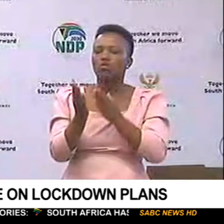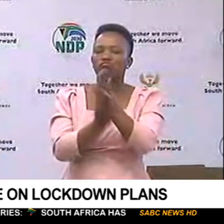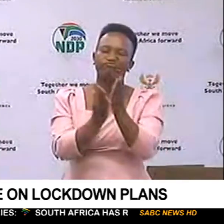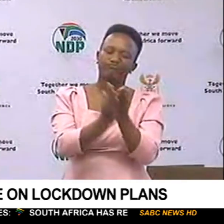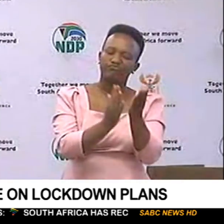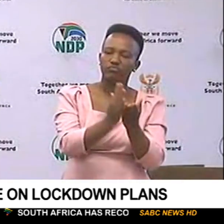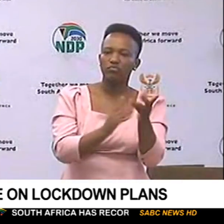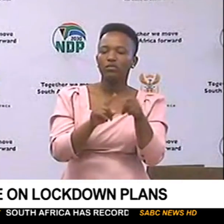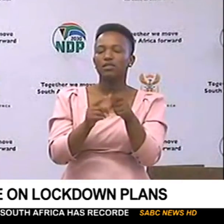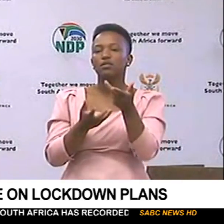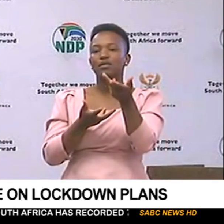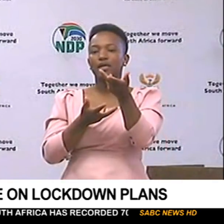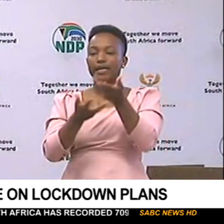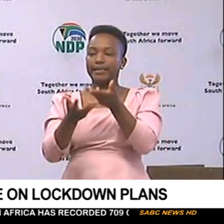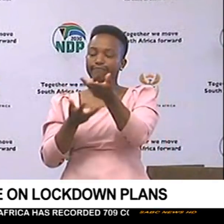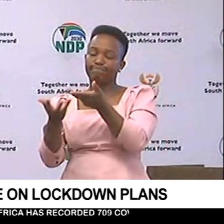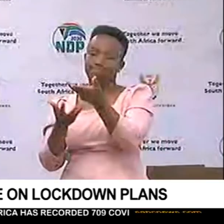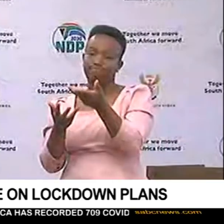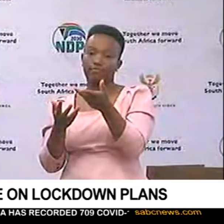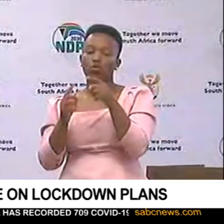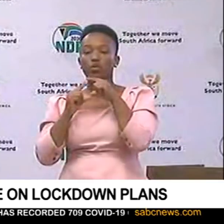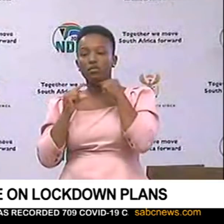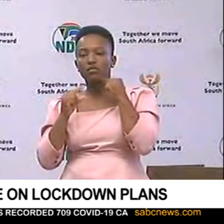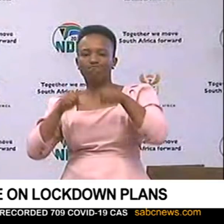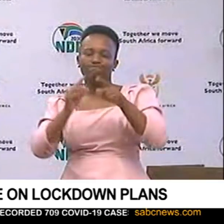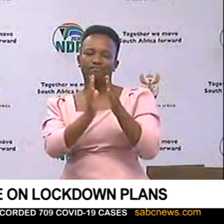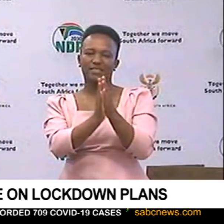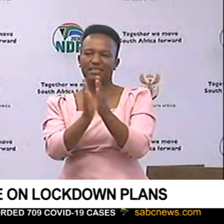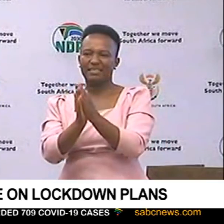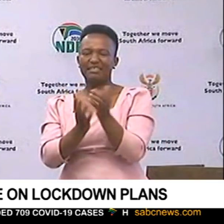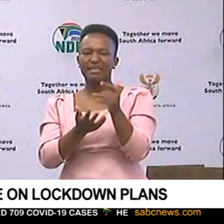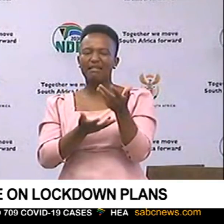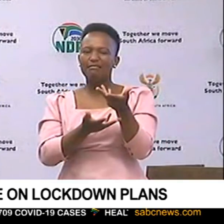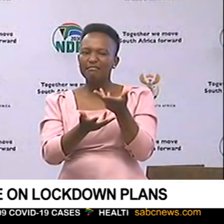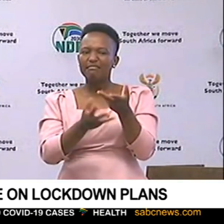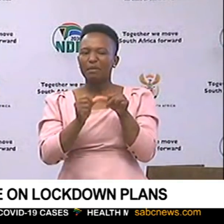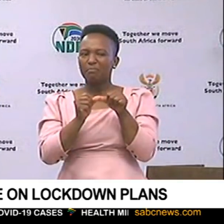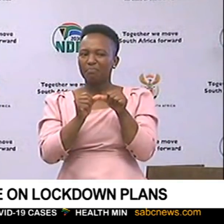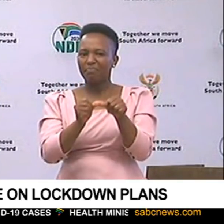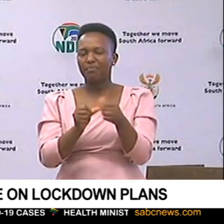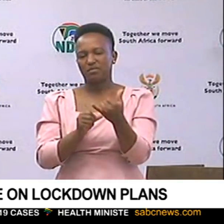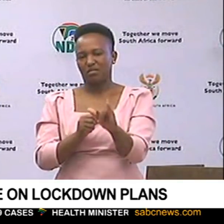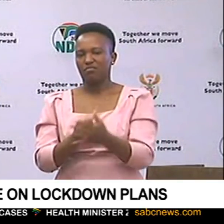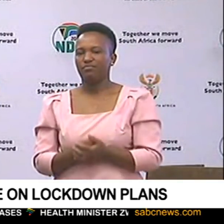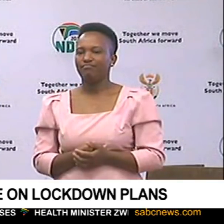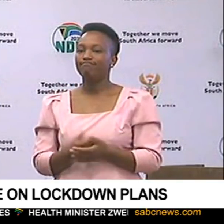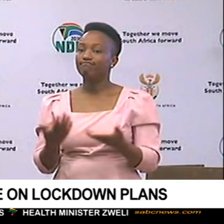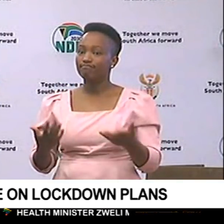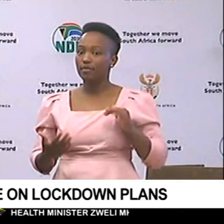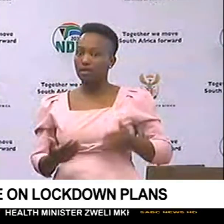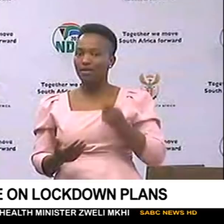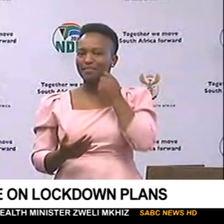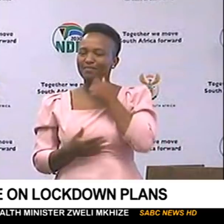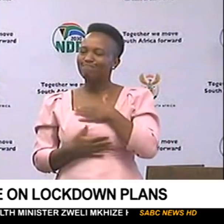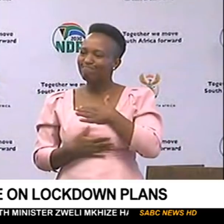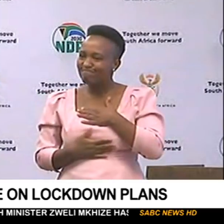are there. The engagements with the stakeholders in this regard are still ongoing. Ladies and gentlemen, I